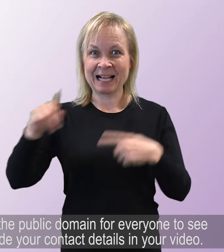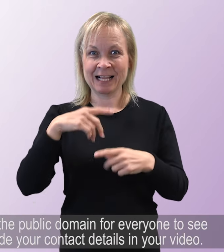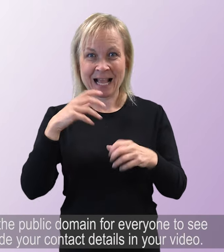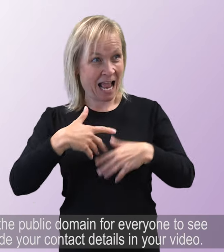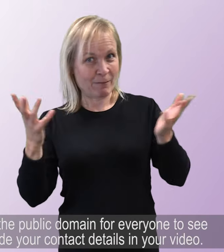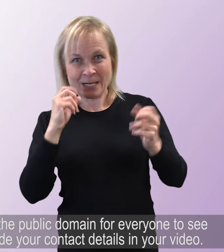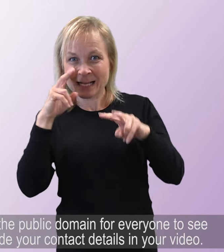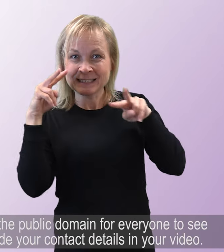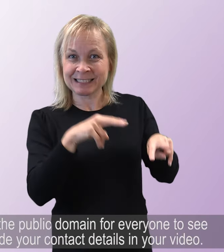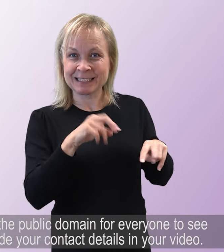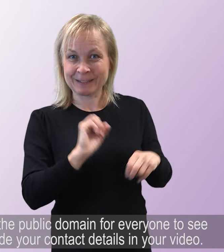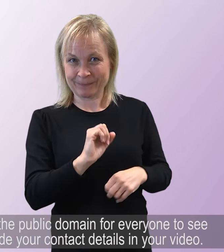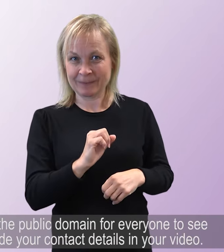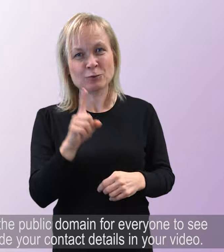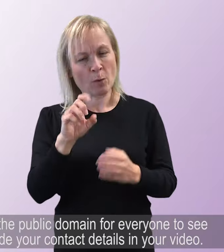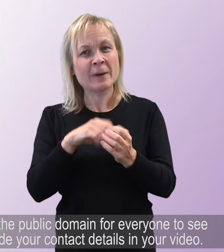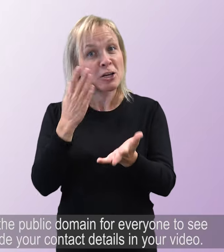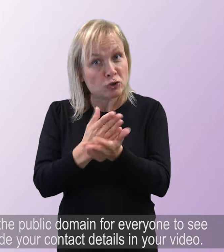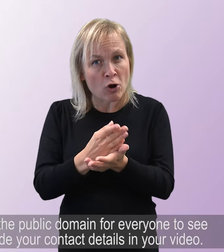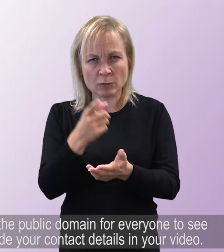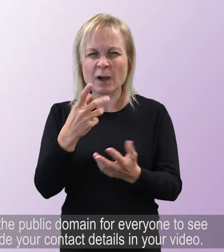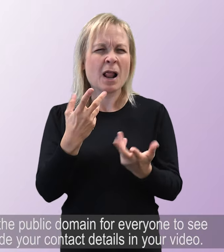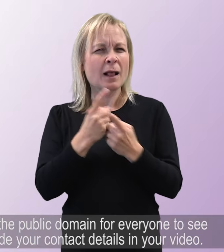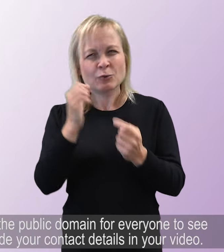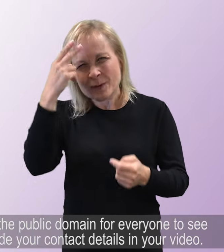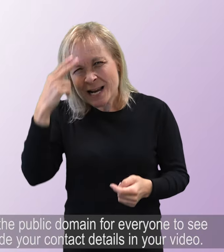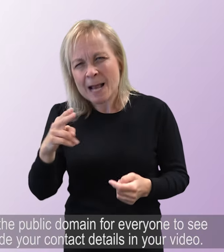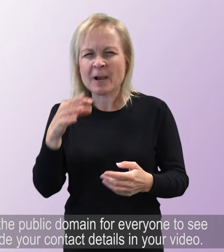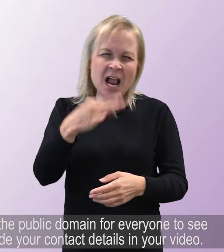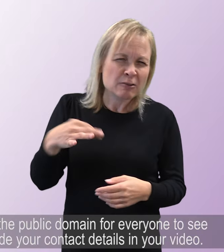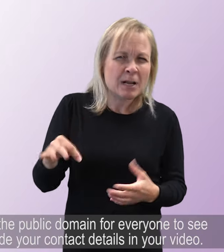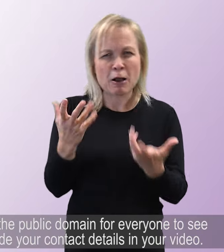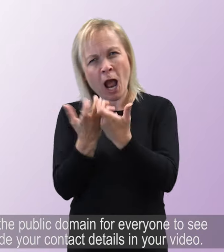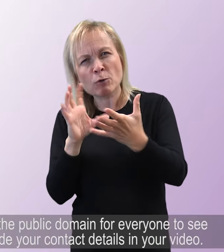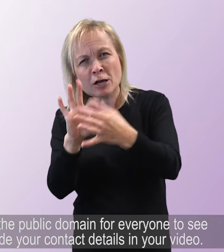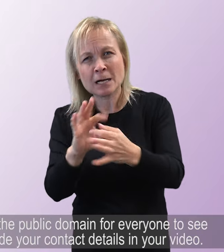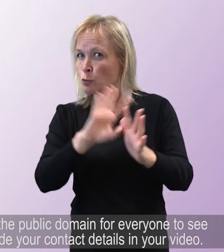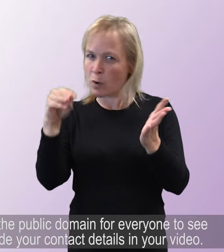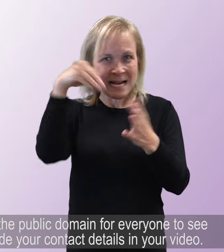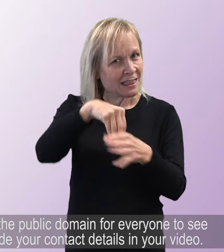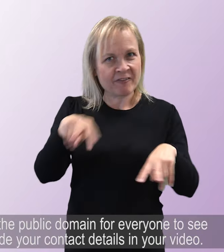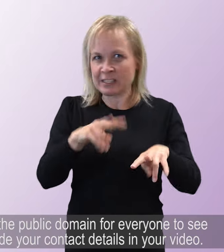This means that it is in the public domain for everyone to see. So please do not include your contact details in your video.